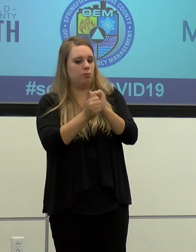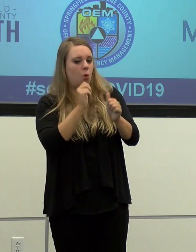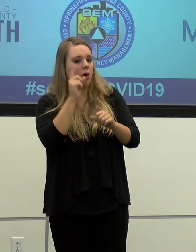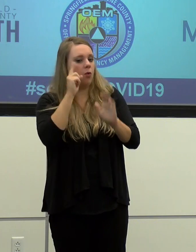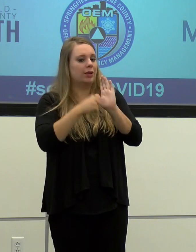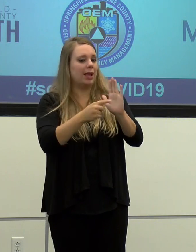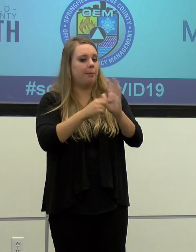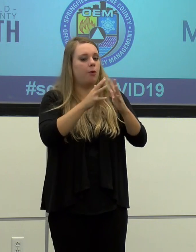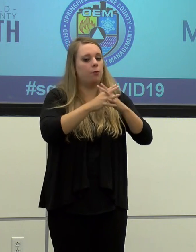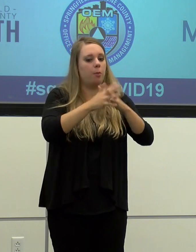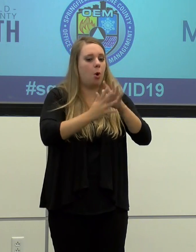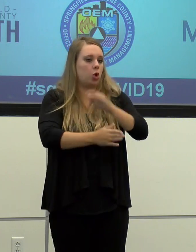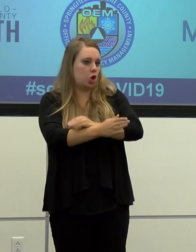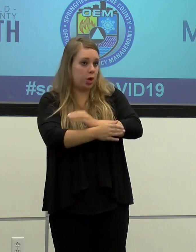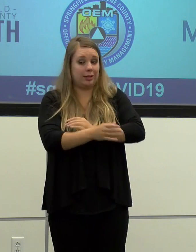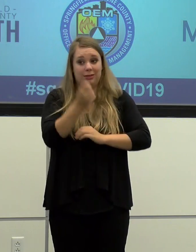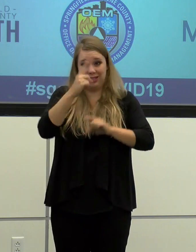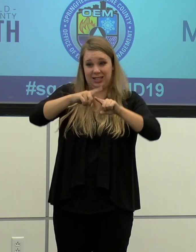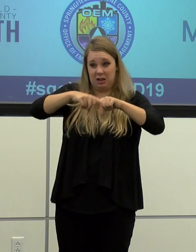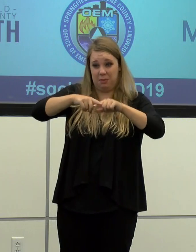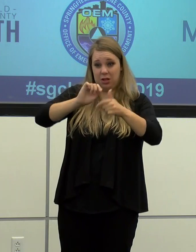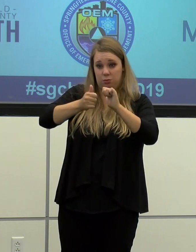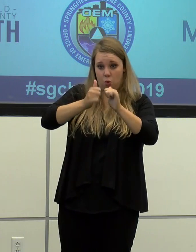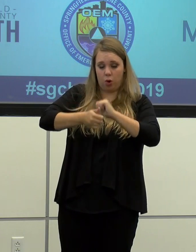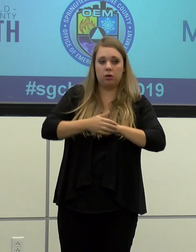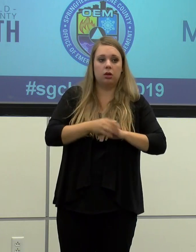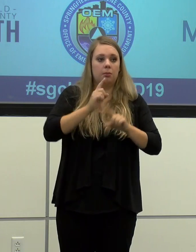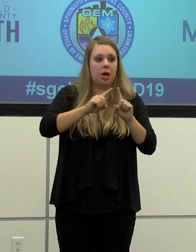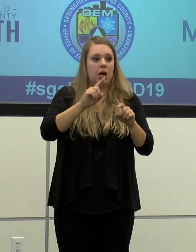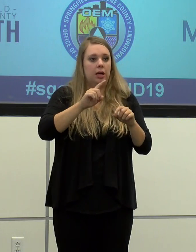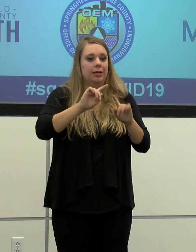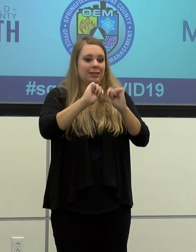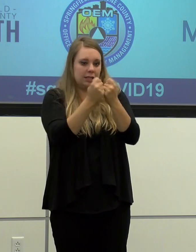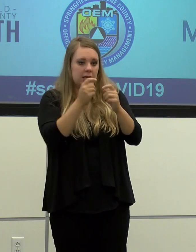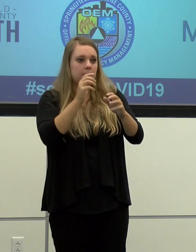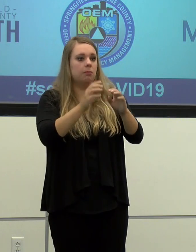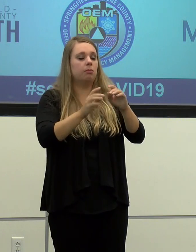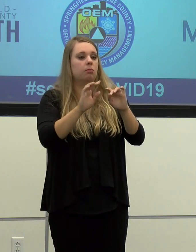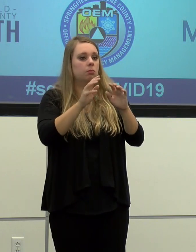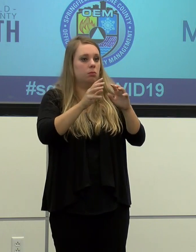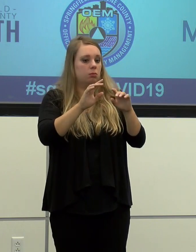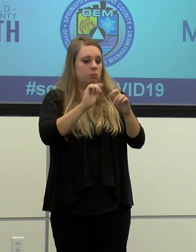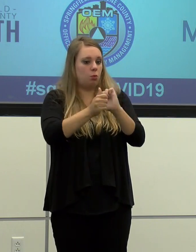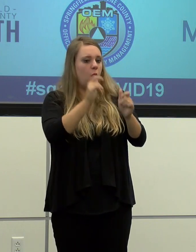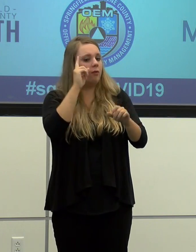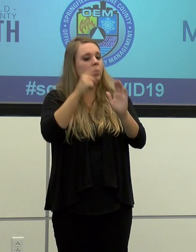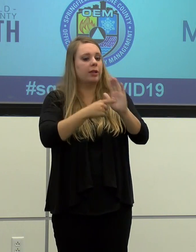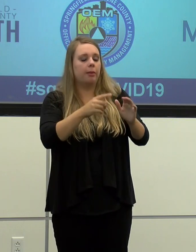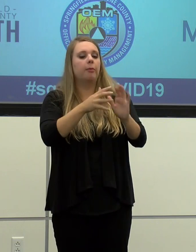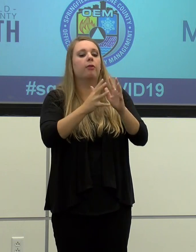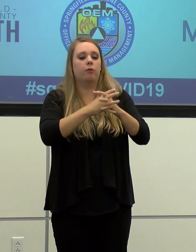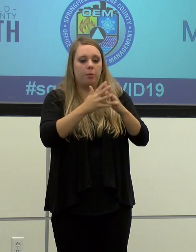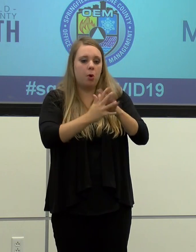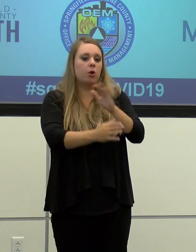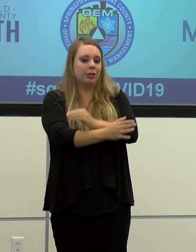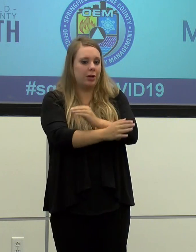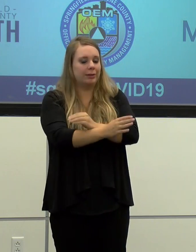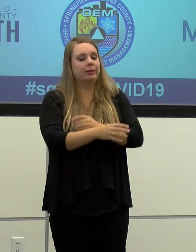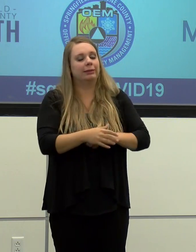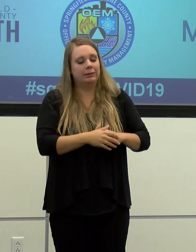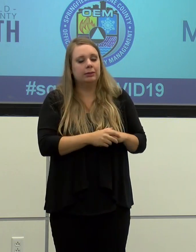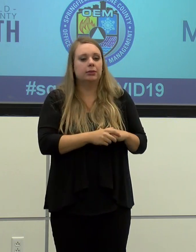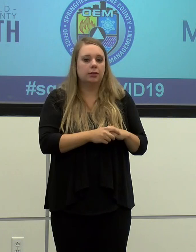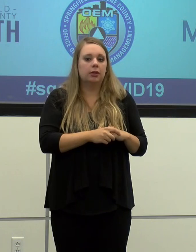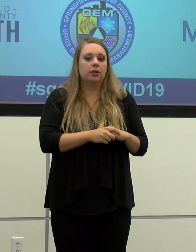like football or soccer? Uh, it depends on the sport, uh, but contact sports such as football and soccer, uh, are going to be,